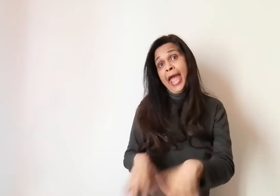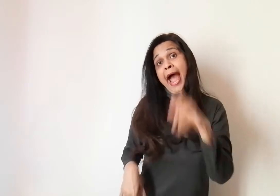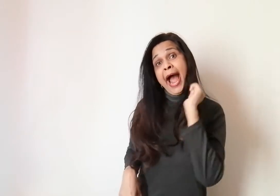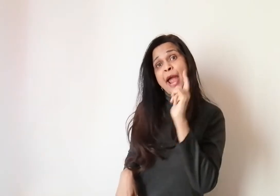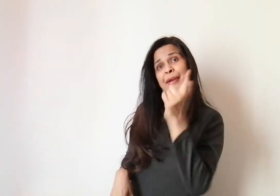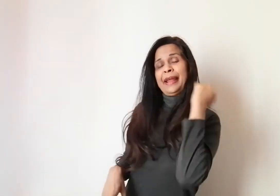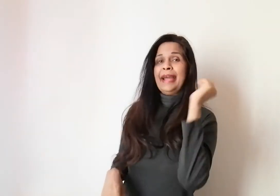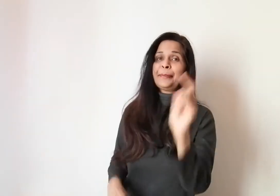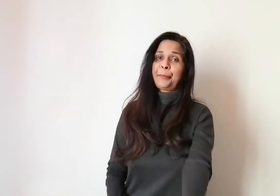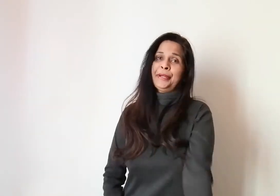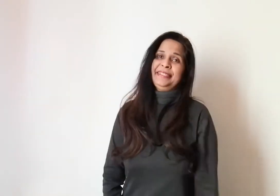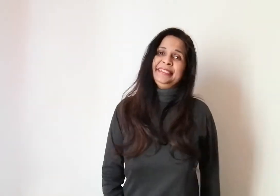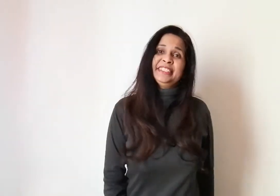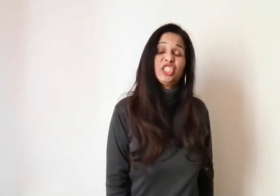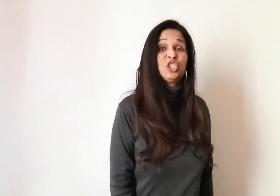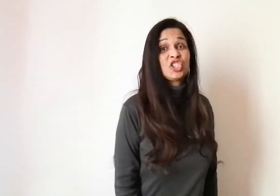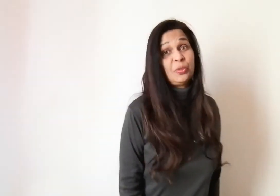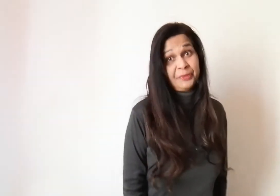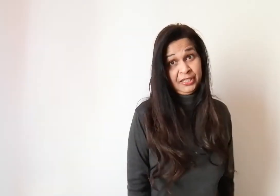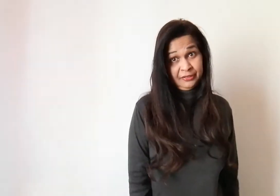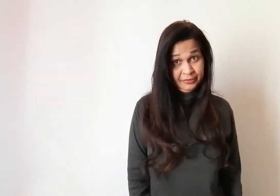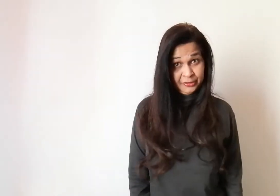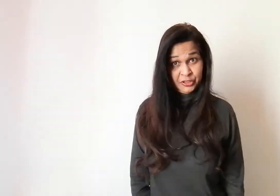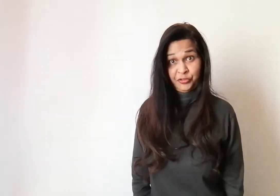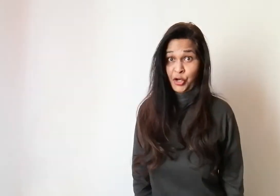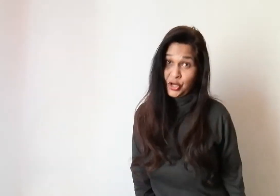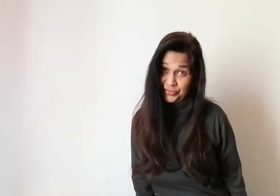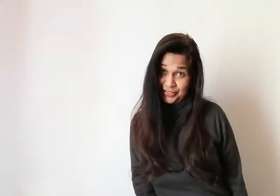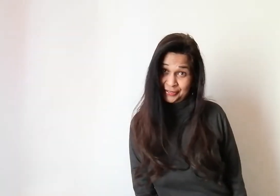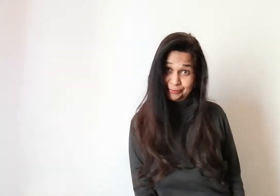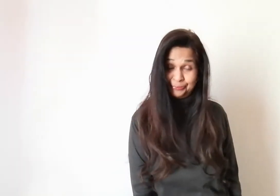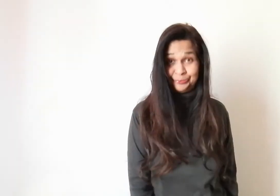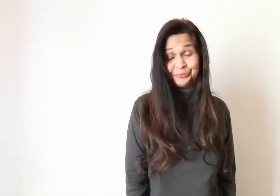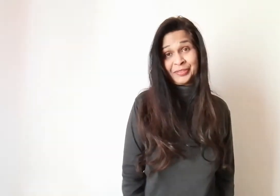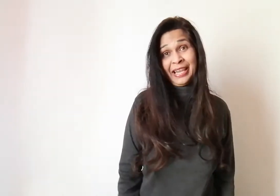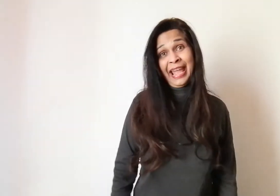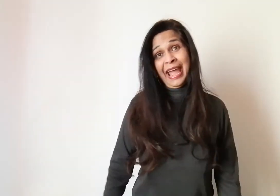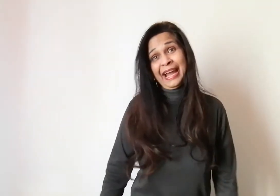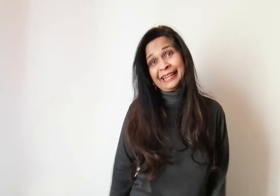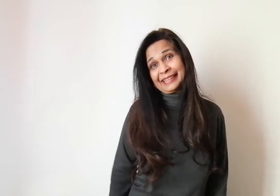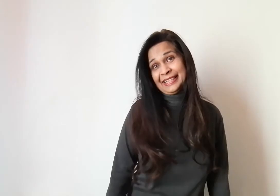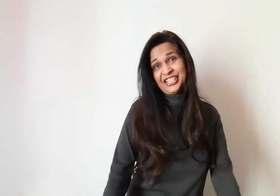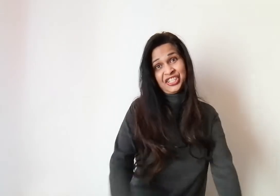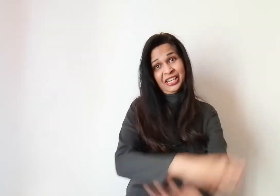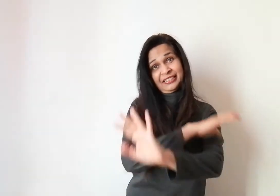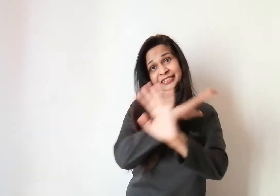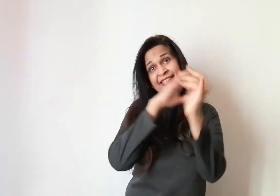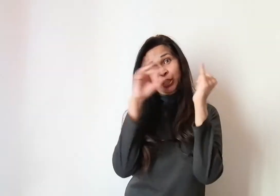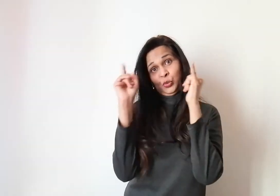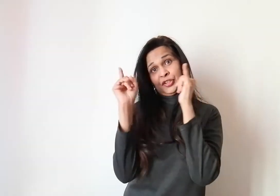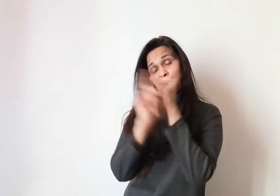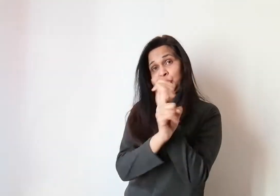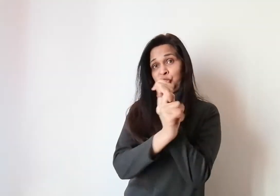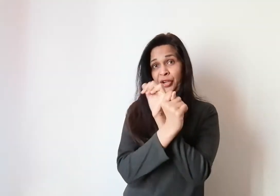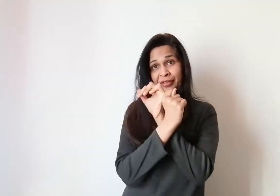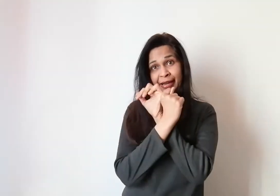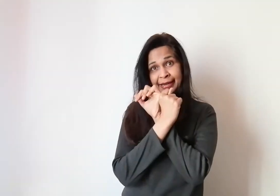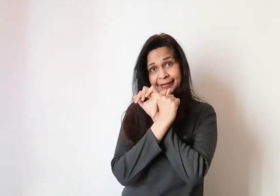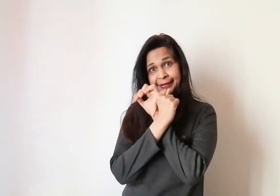I would like the president to do something for us. At least you cannot take away someone rivalizing.